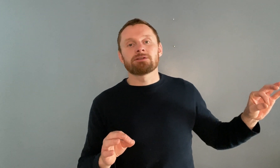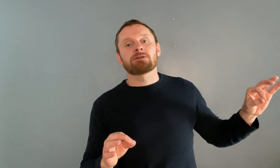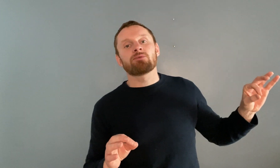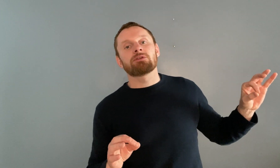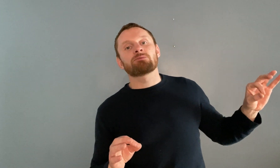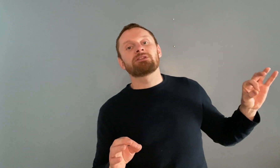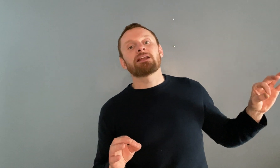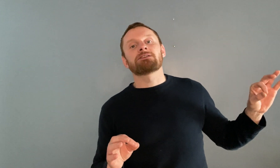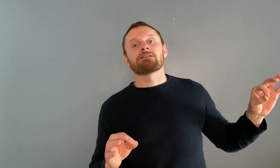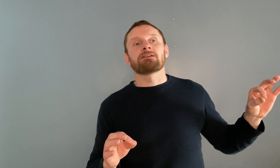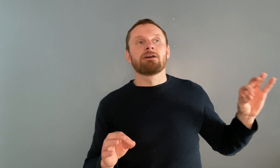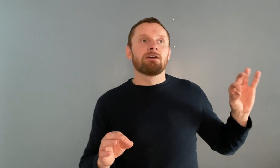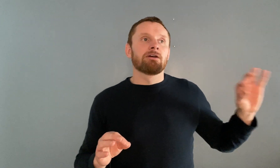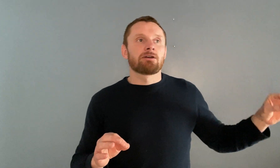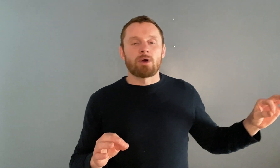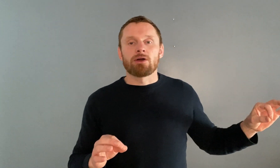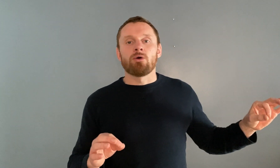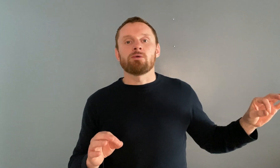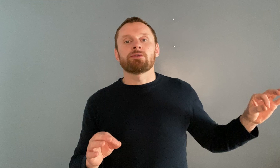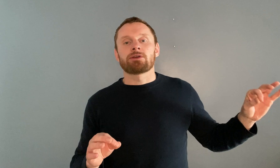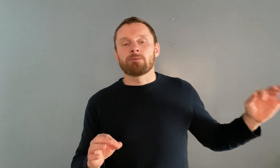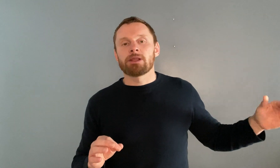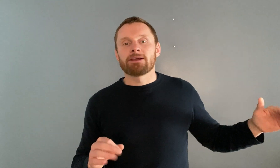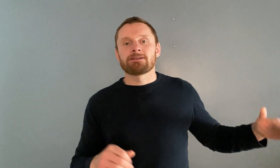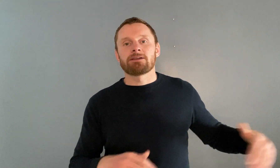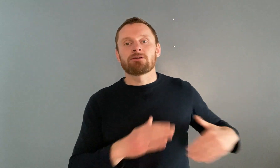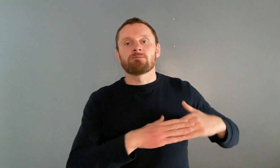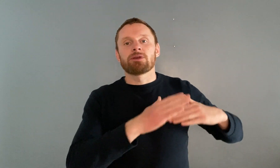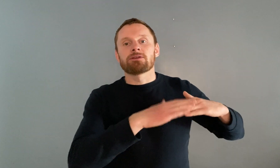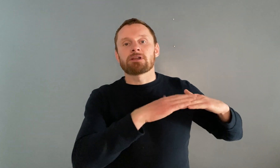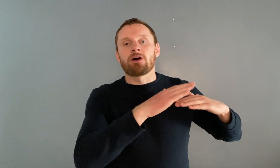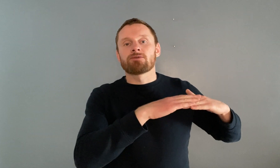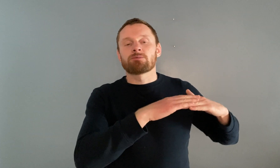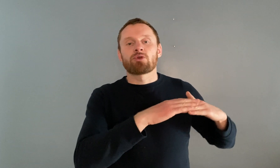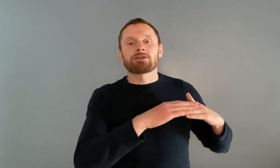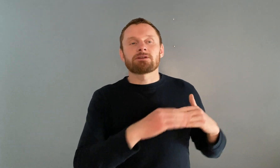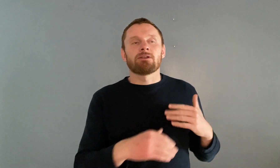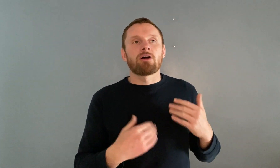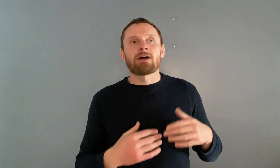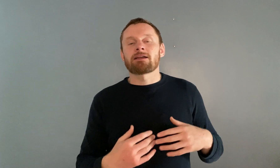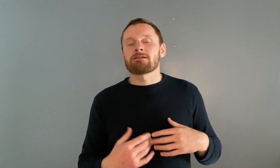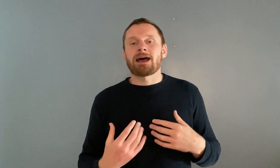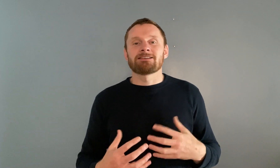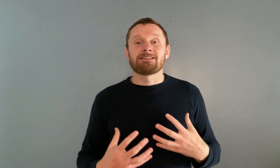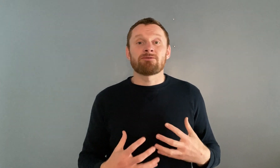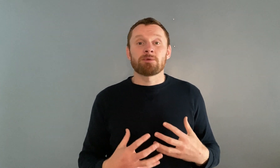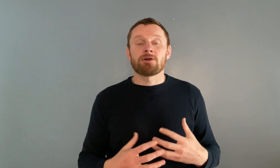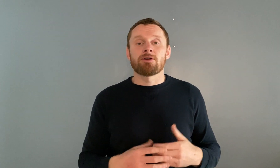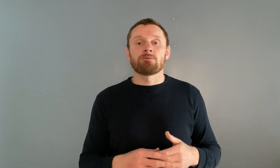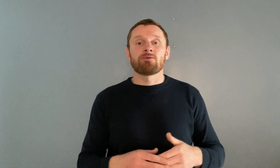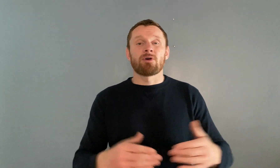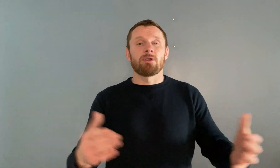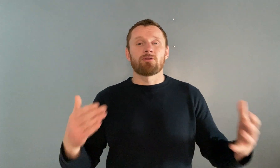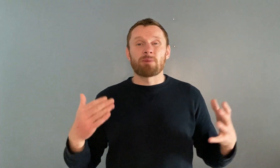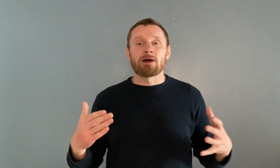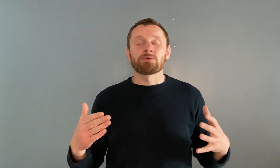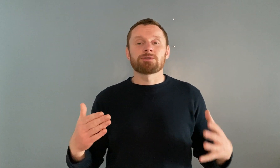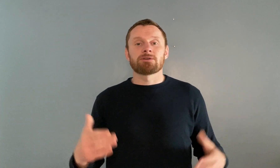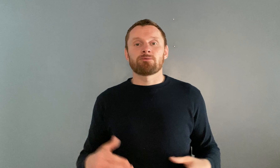is something that's potentially quite old it could be late and it could be there's a lot of suppression a lot of anger that has never been heard before a lot of boundaries that have